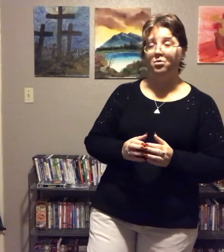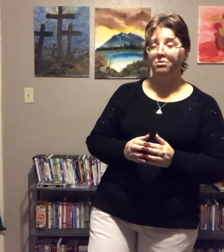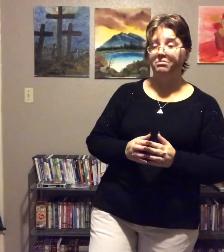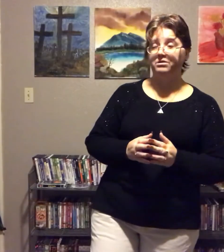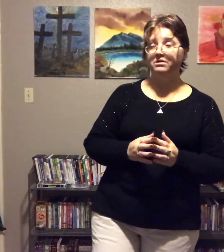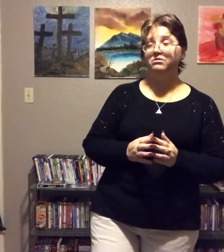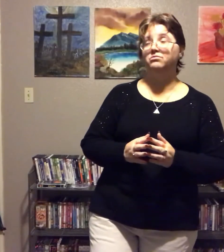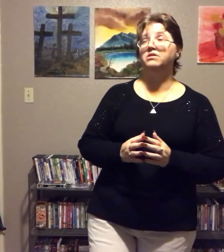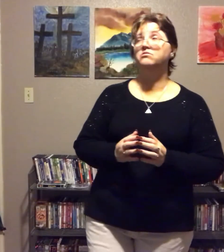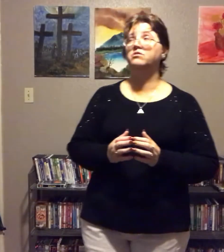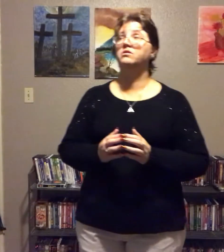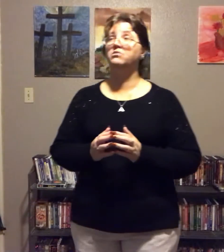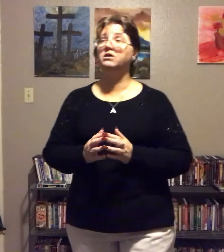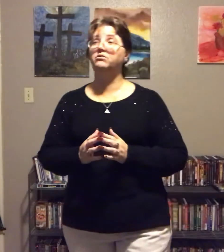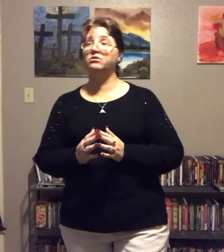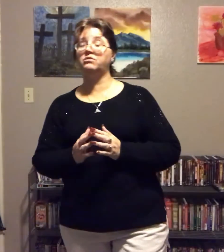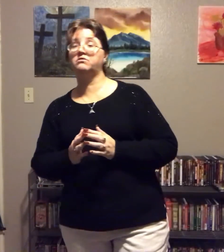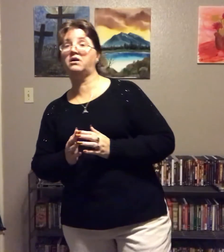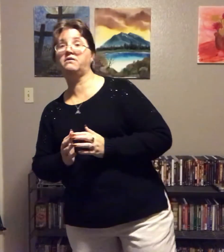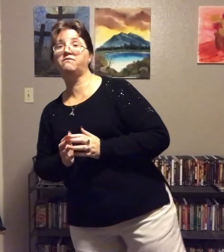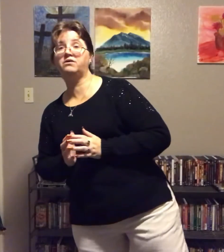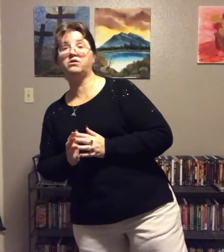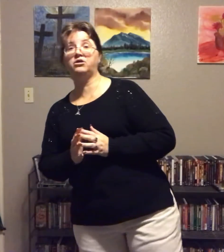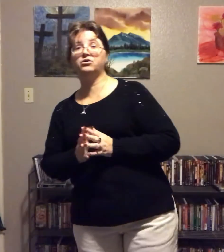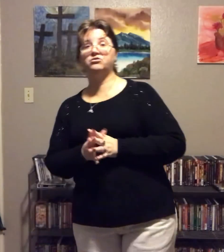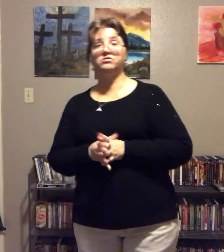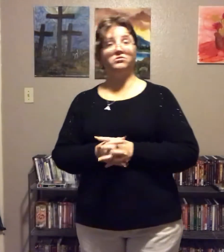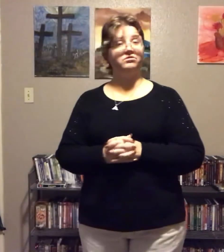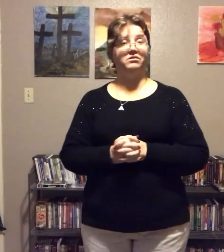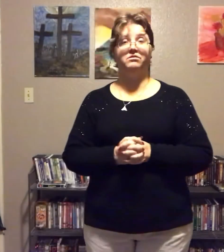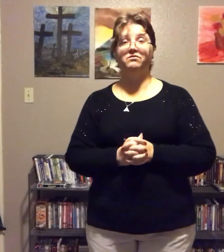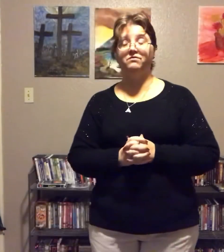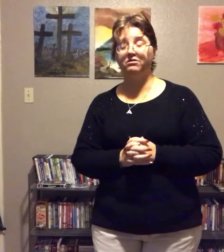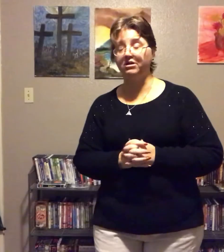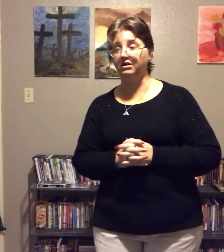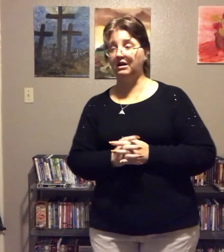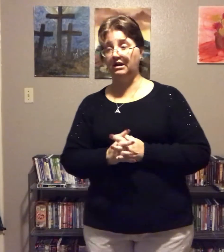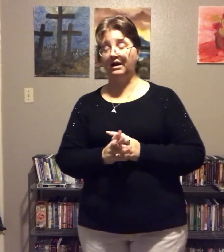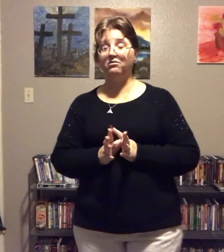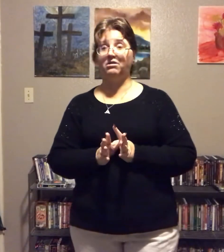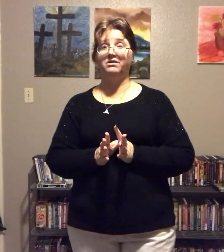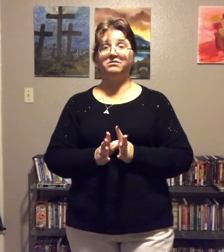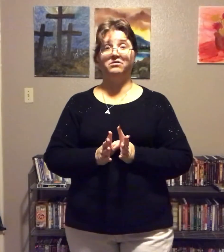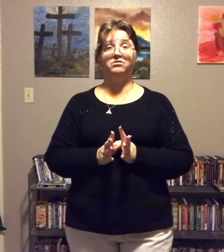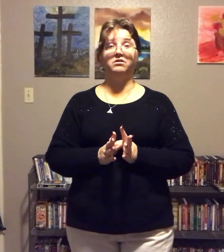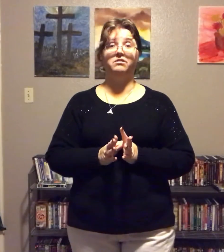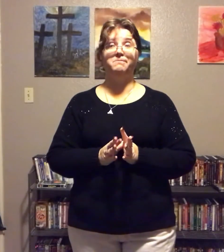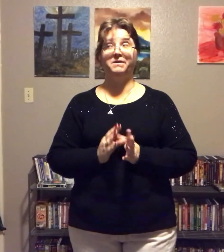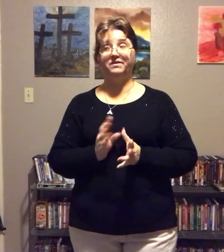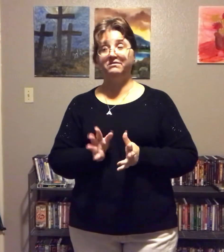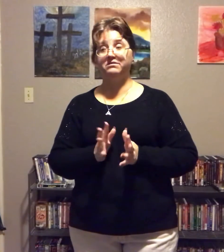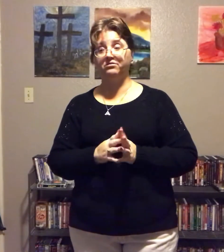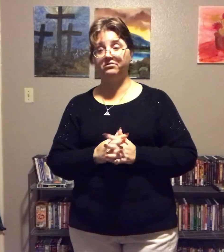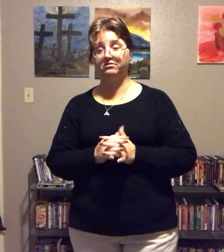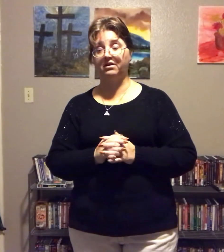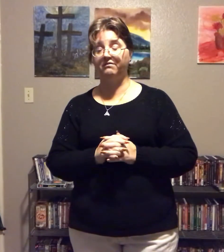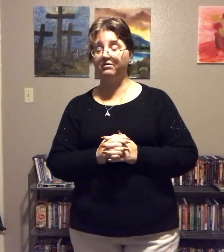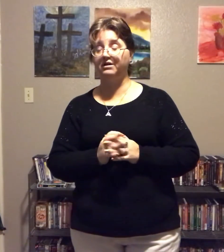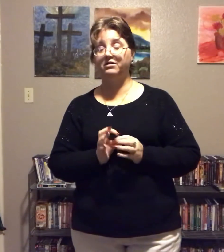One particular restaurant that we go to has got a very good salsa. Very good. And I don't like salsa. But this salsa has got a really